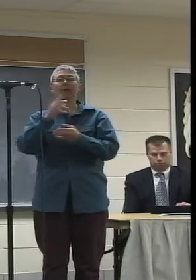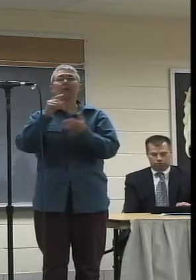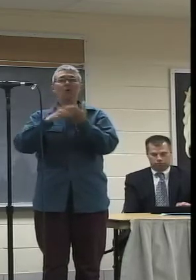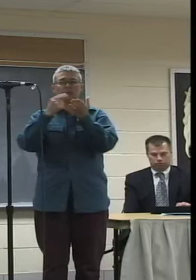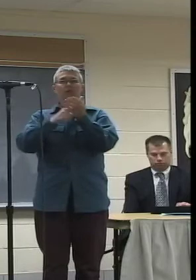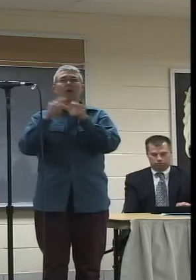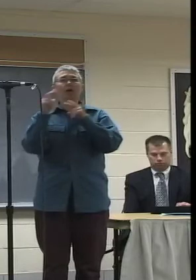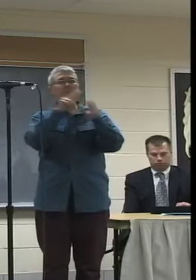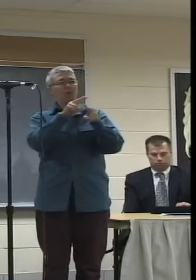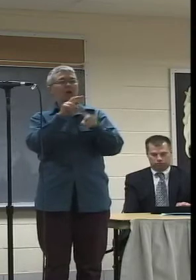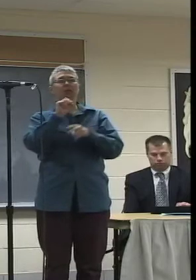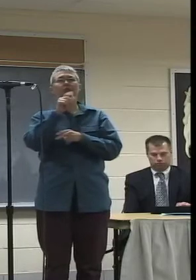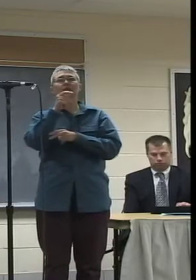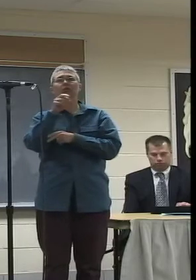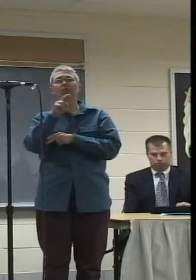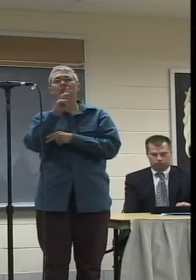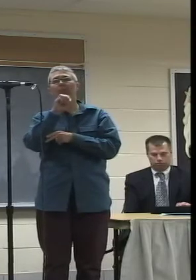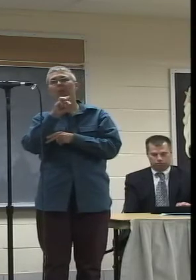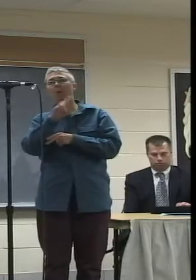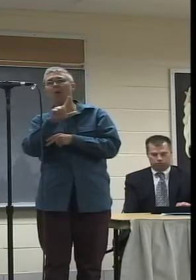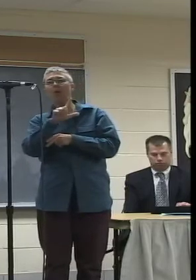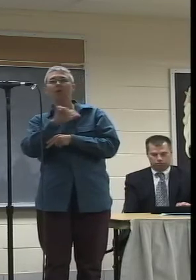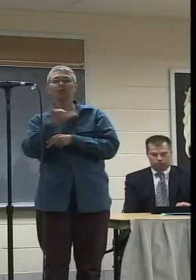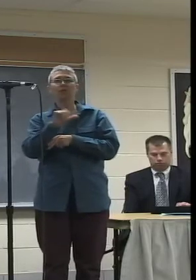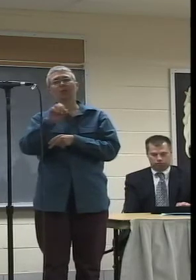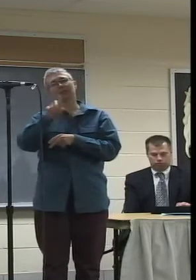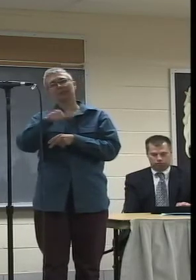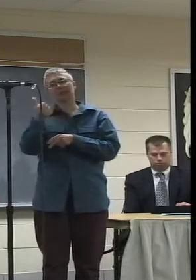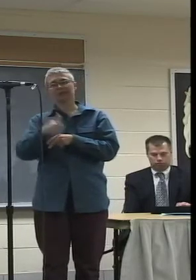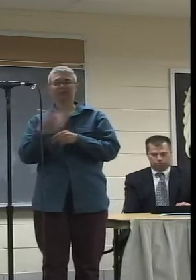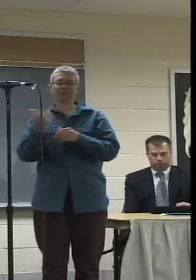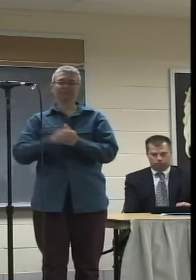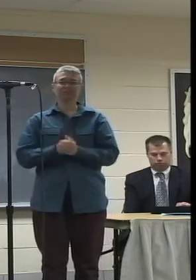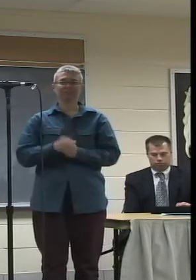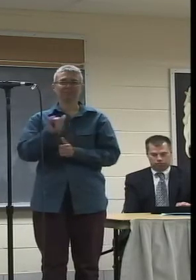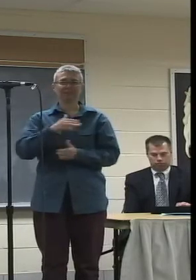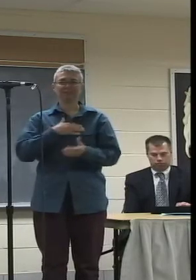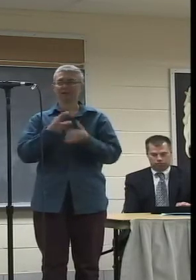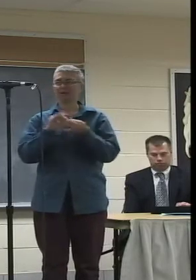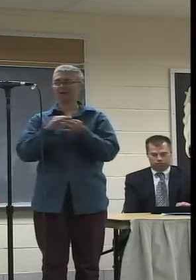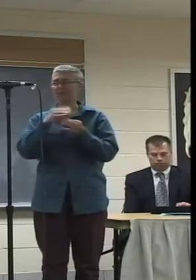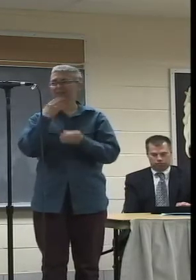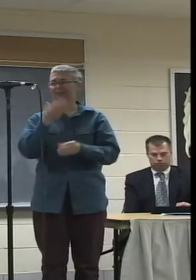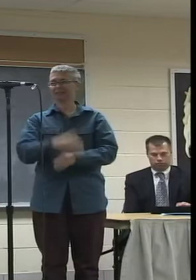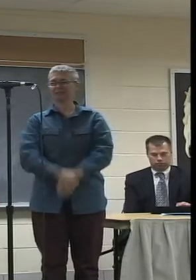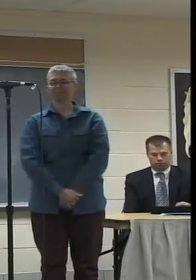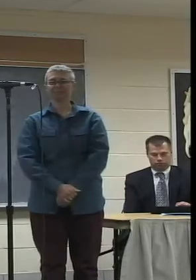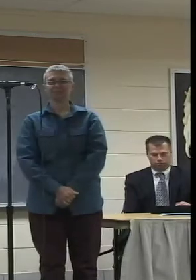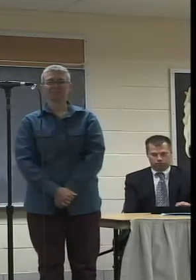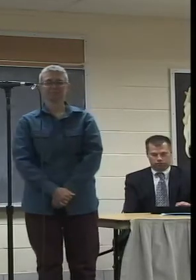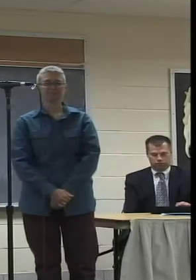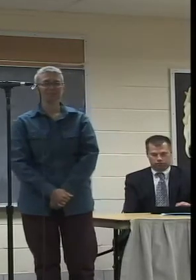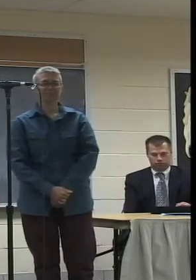something on like the Super Bowl, too. So anyway, that's what I have to say. Thanks very much. Thank you.